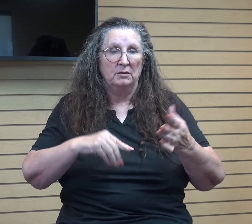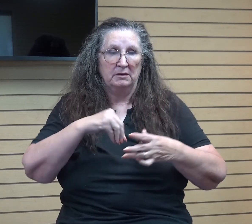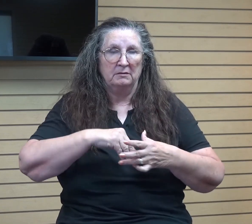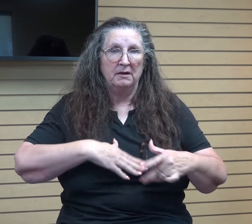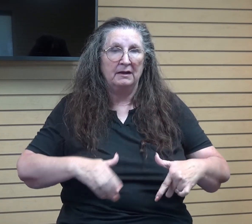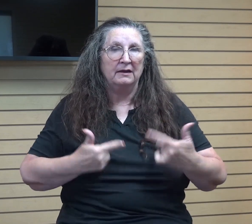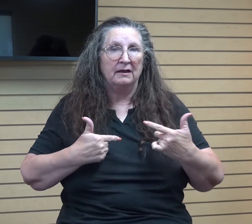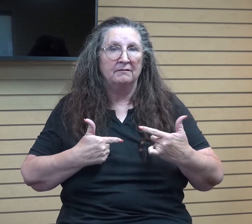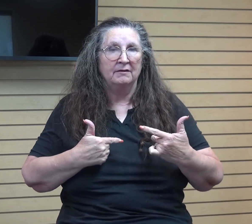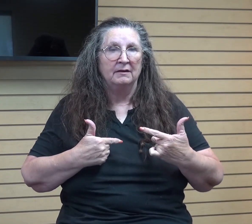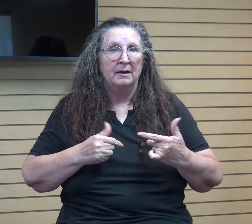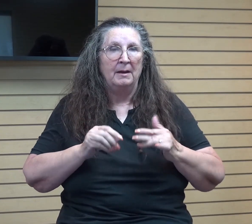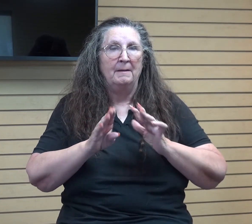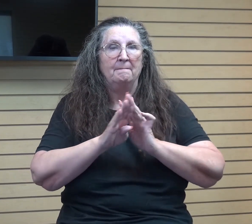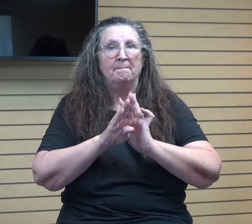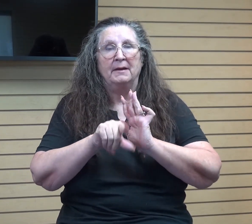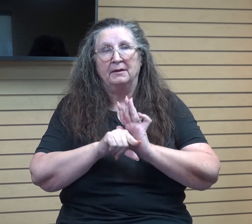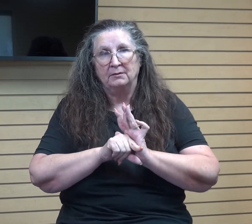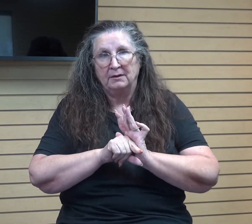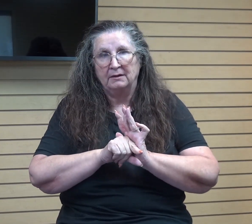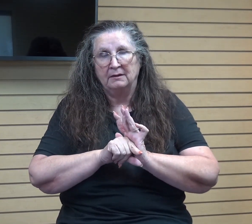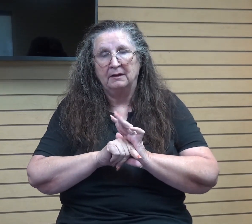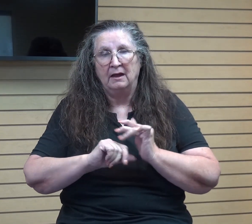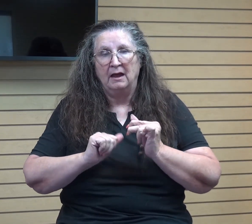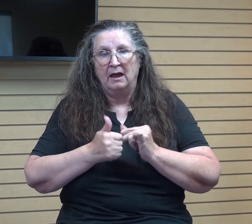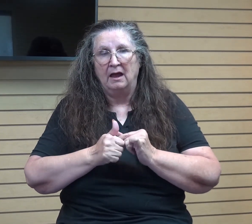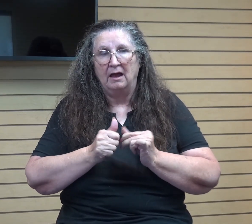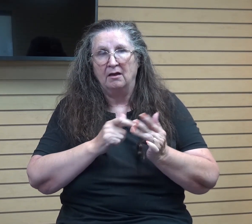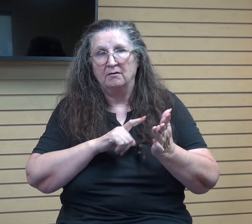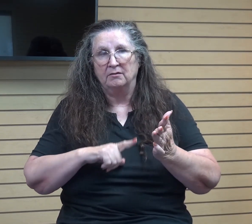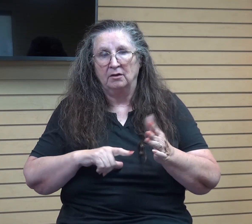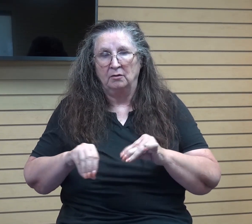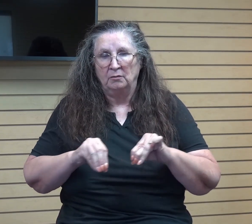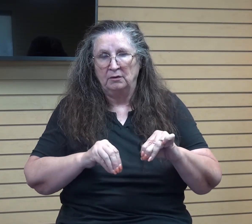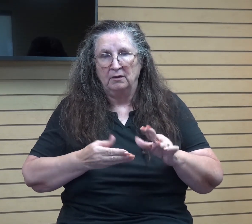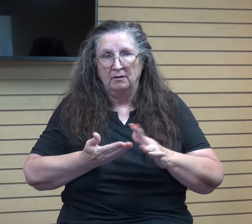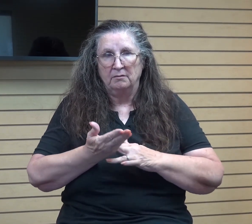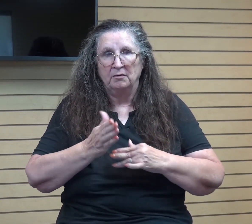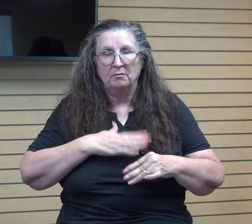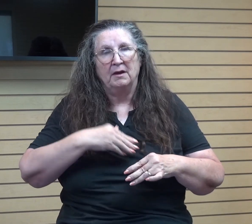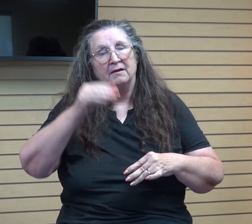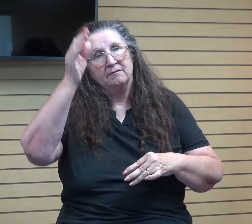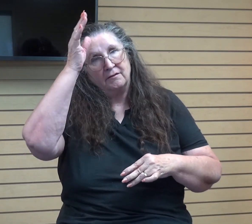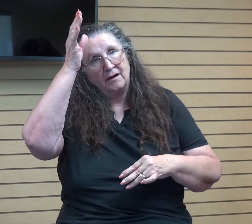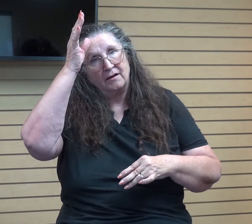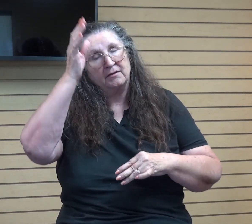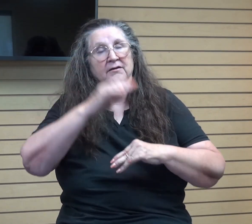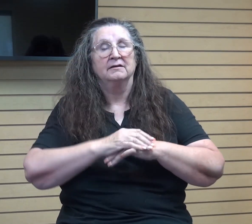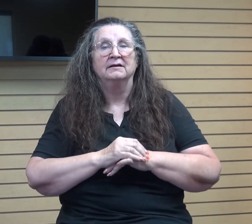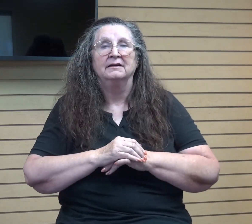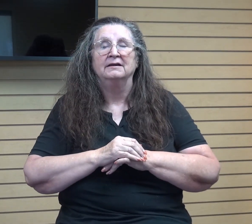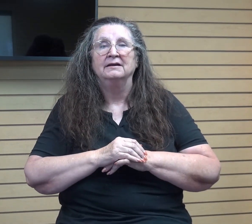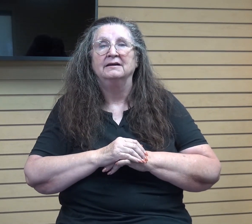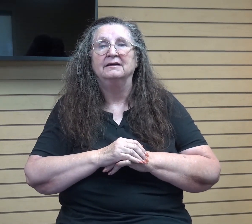of a little background of how the Lord moved through my father and the